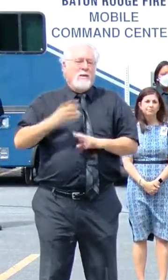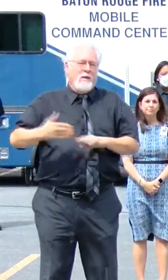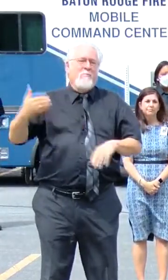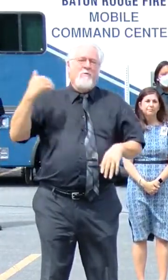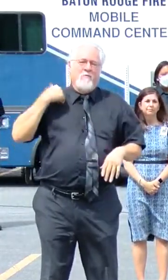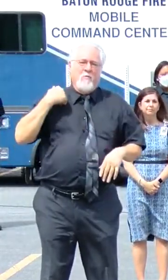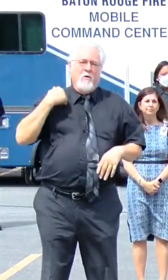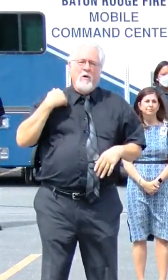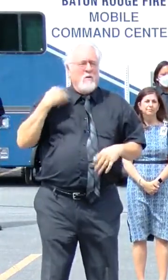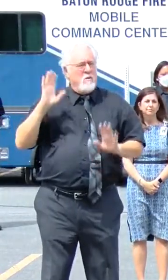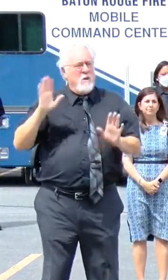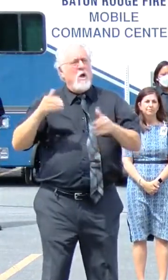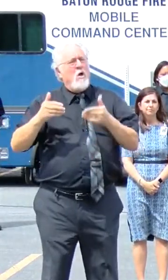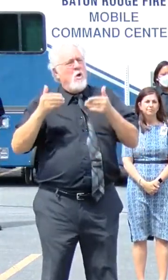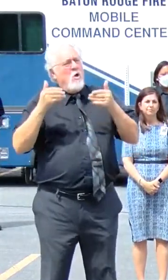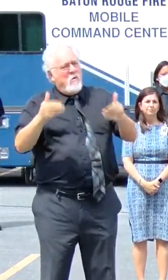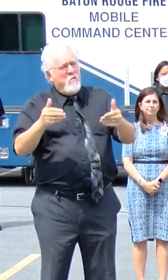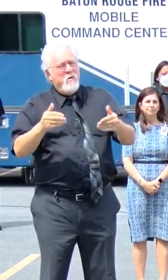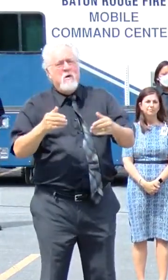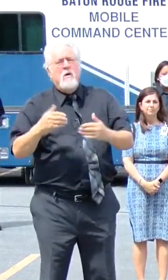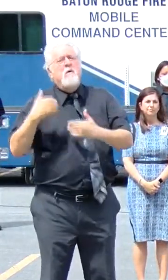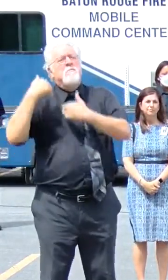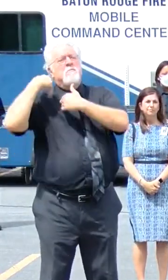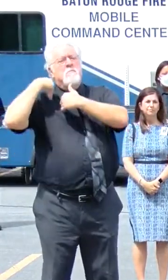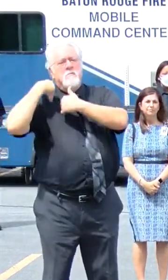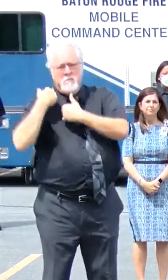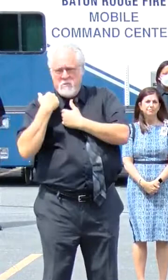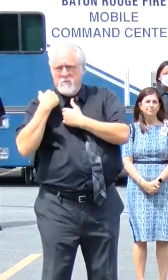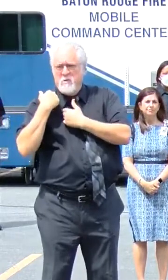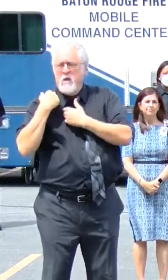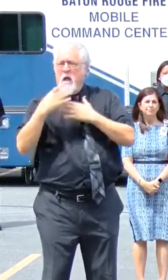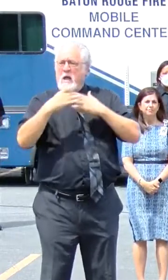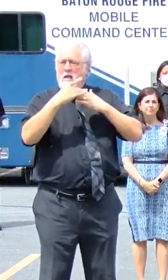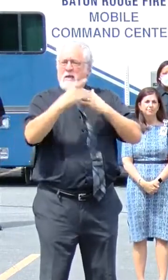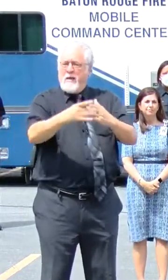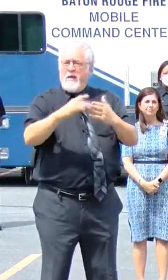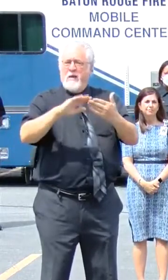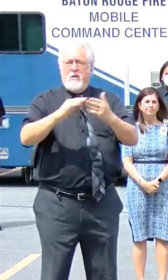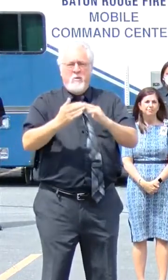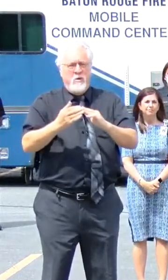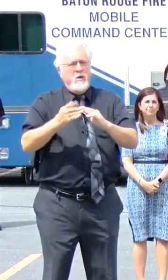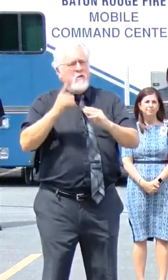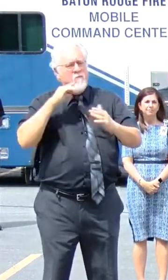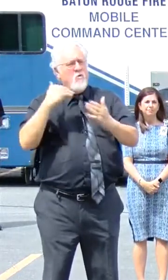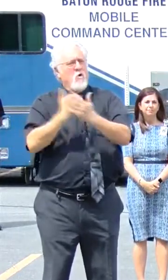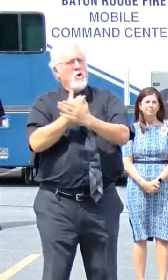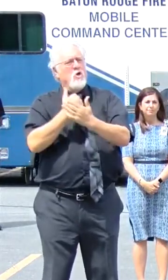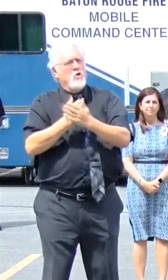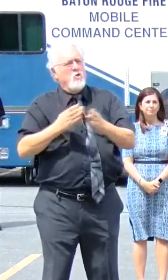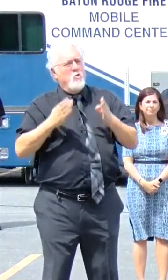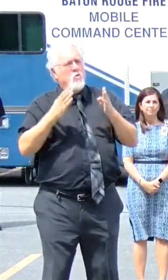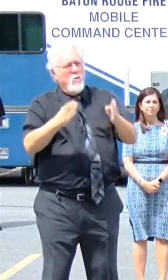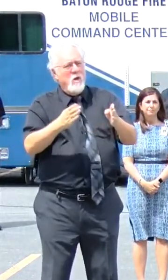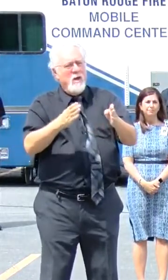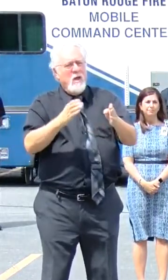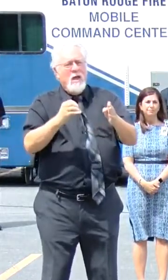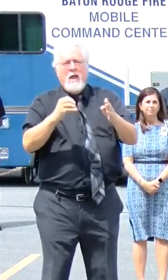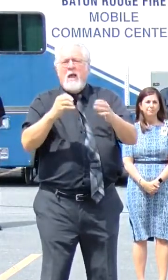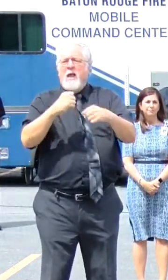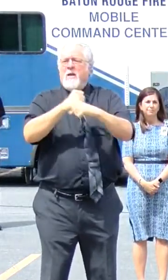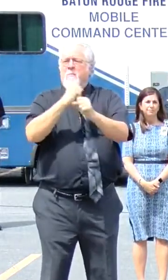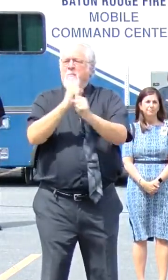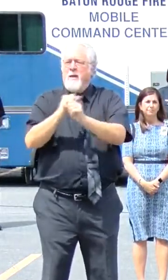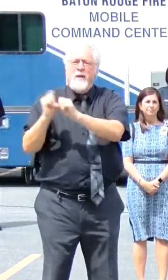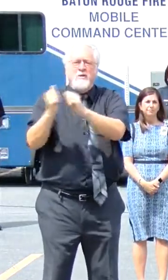Going forward, it is incumbent upon us to lead our community in a new way and to co-create